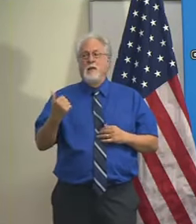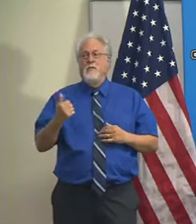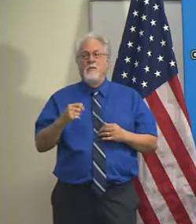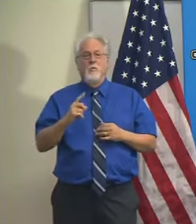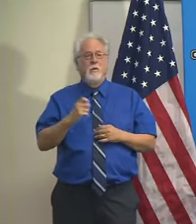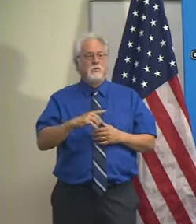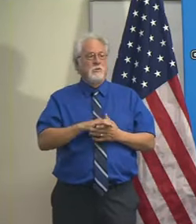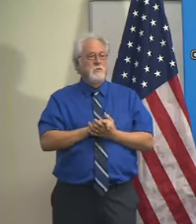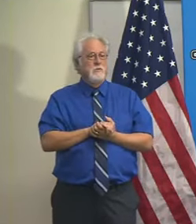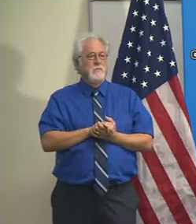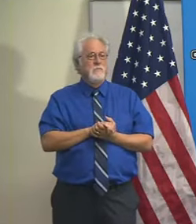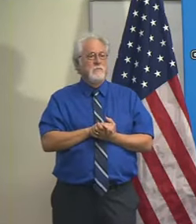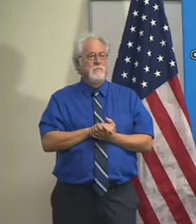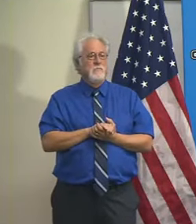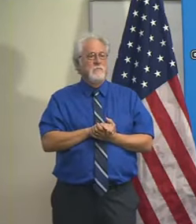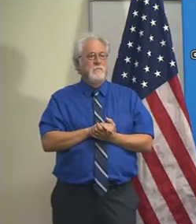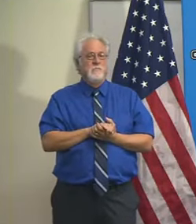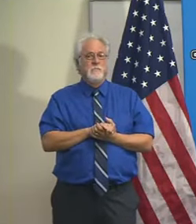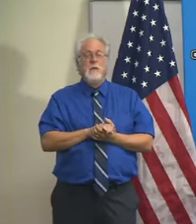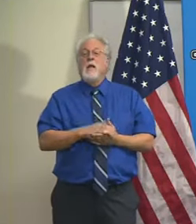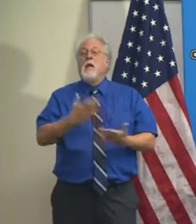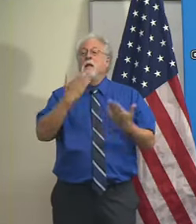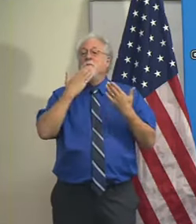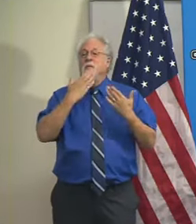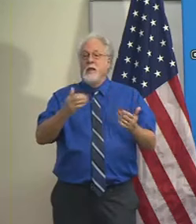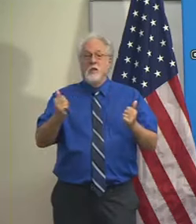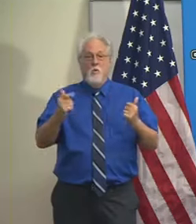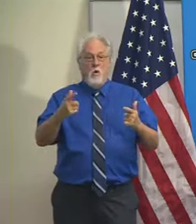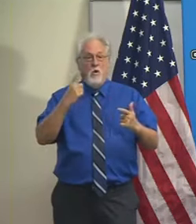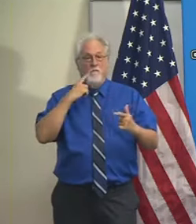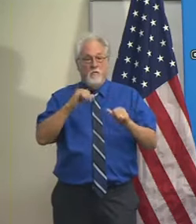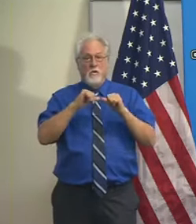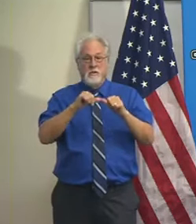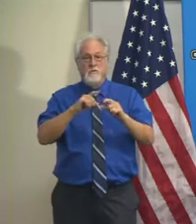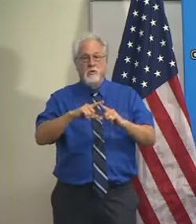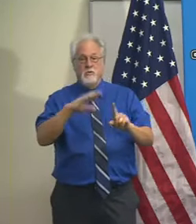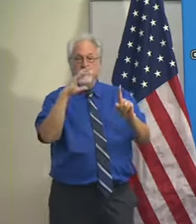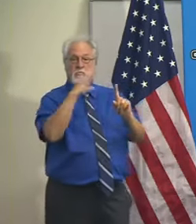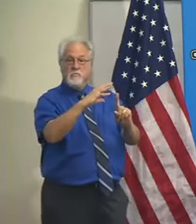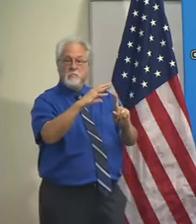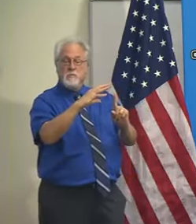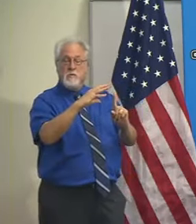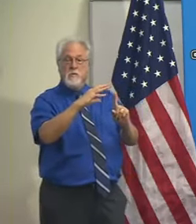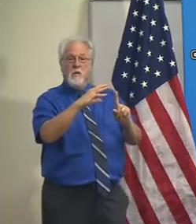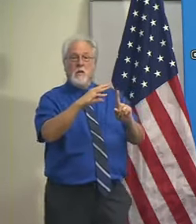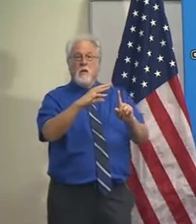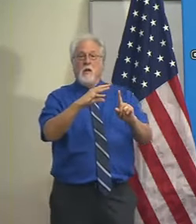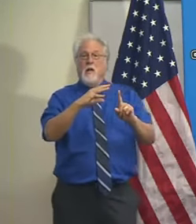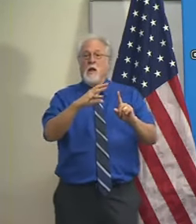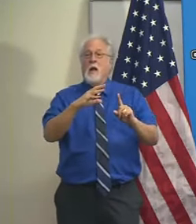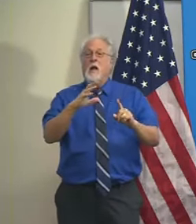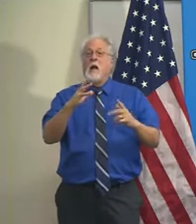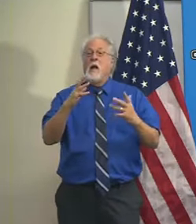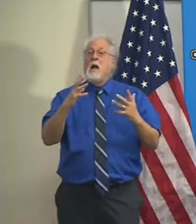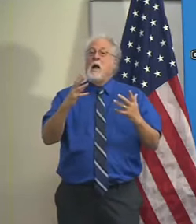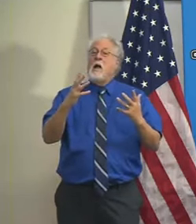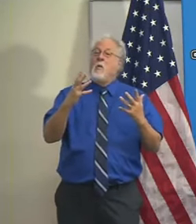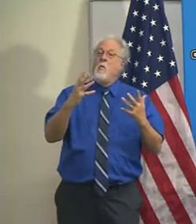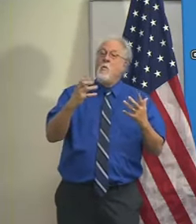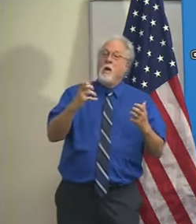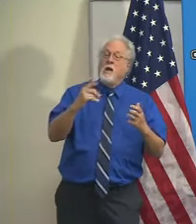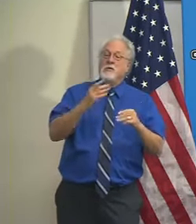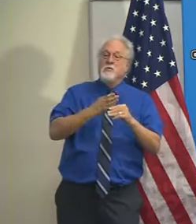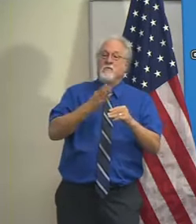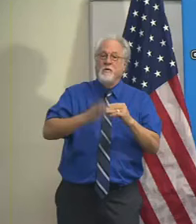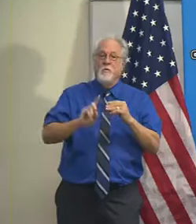any other questions? Well, thank, thank you all for continuing to, to cover this. Um, I do kind of want to